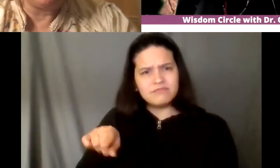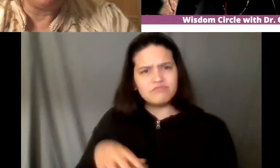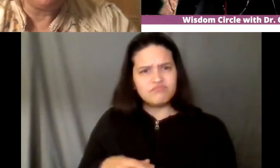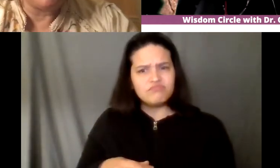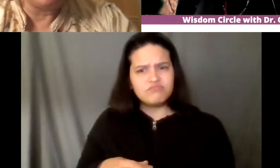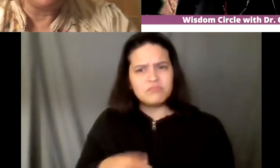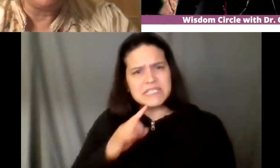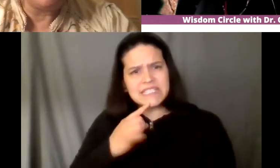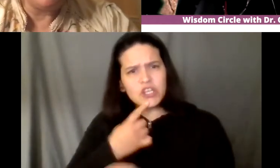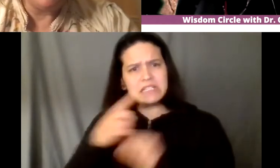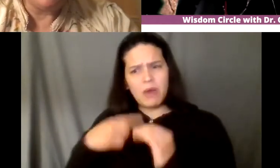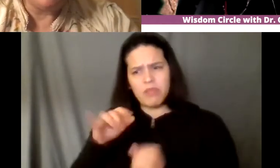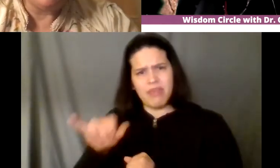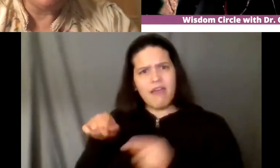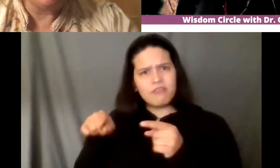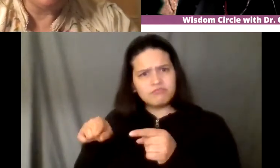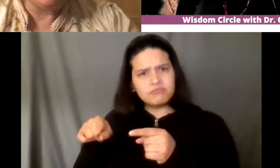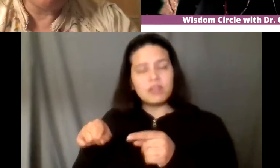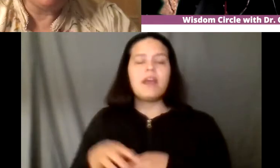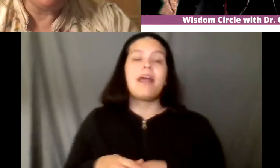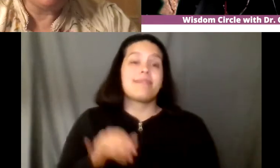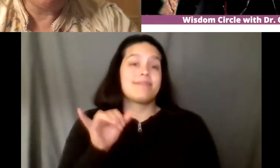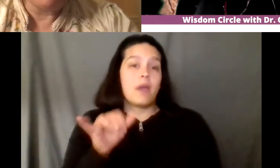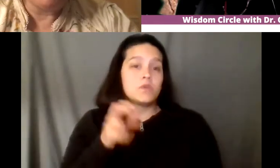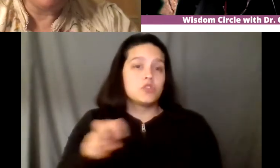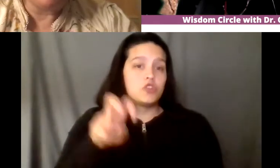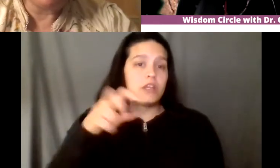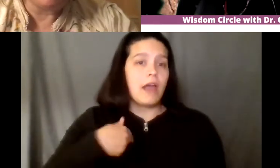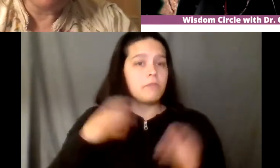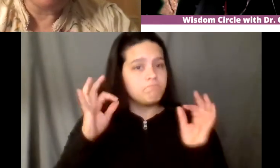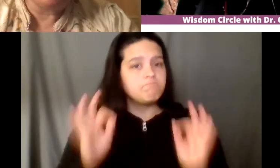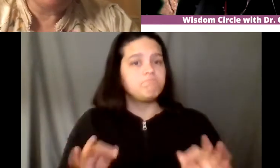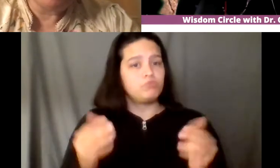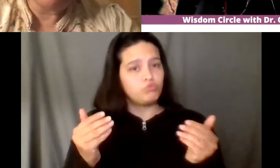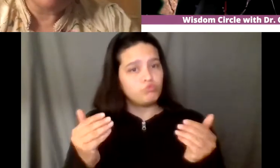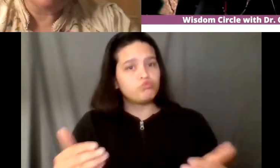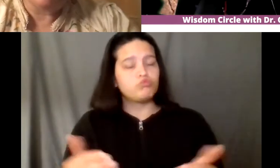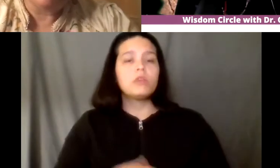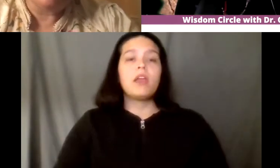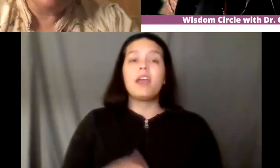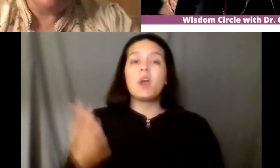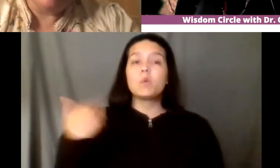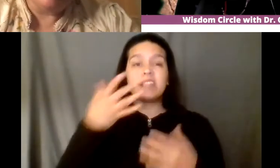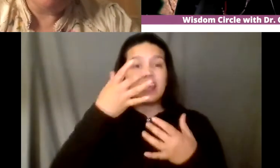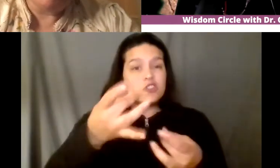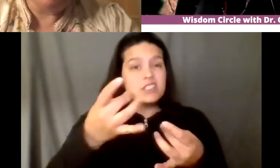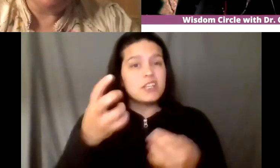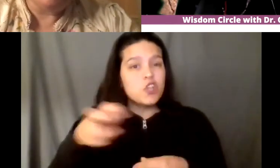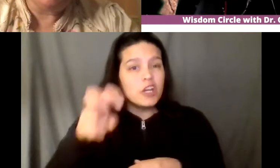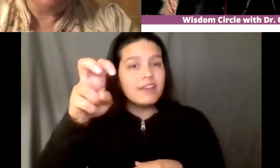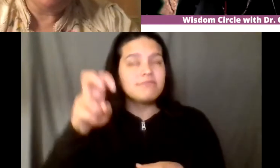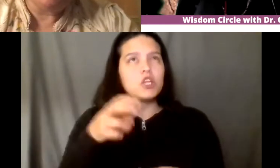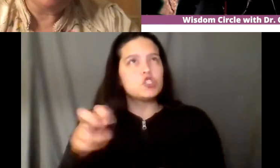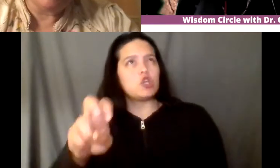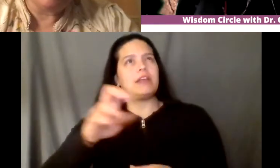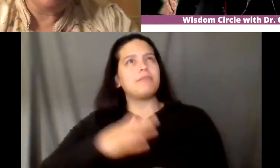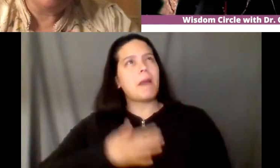was just a road that i took and uh it's been a it's been a very interesting one of the mind and and to be able to